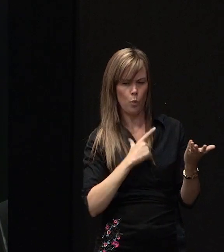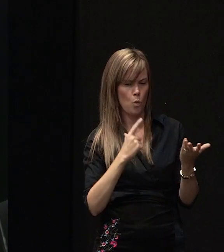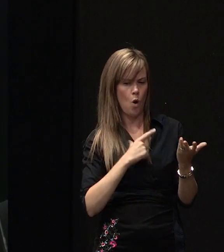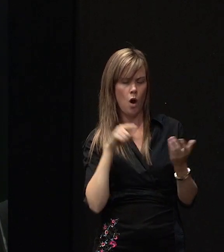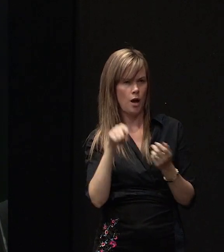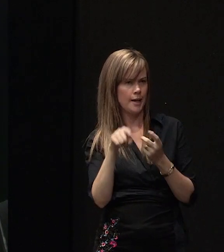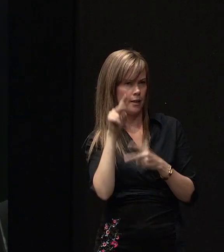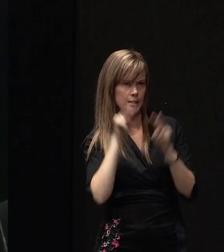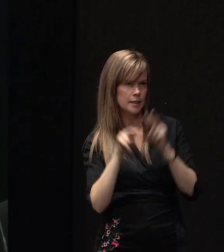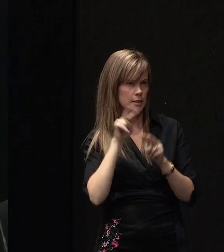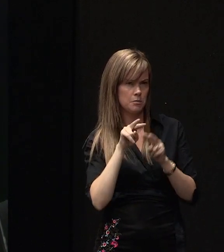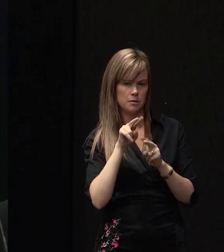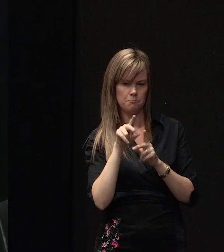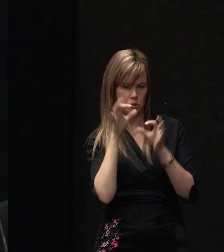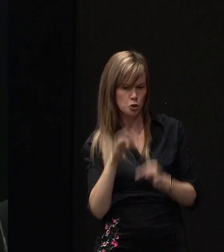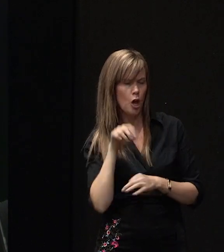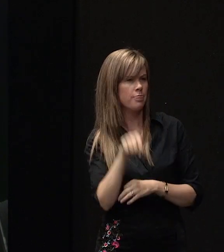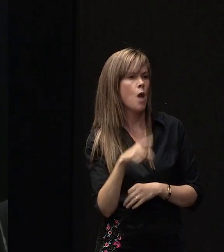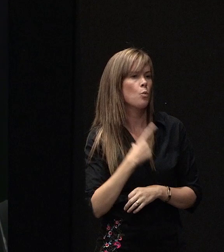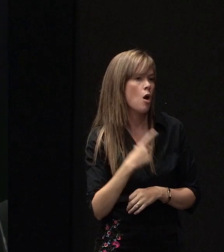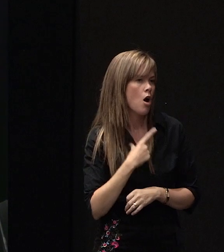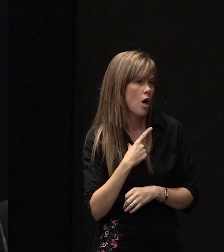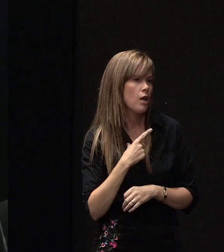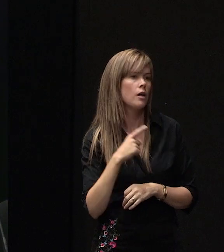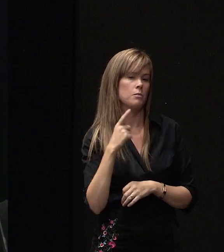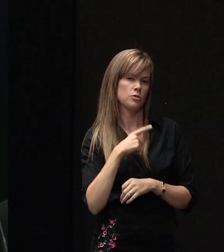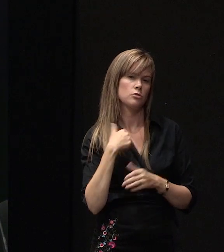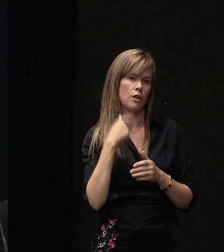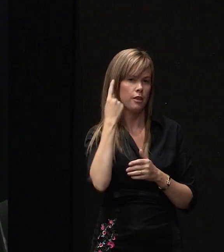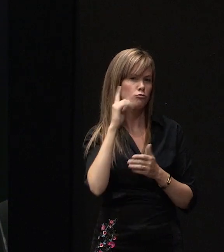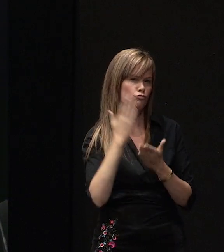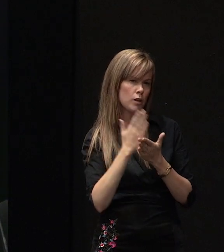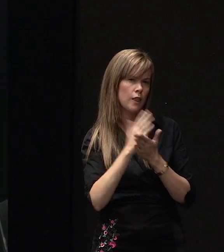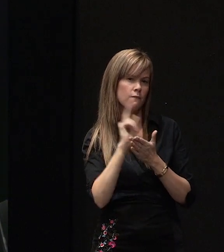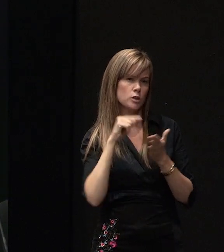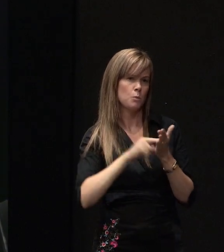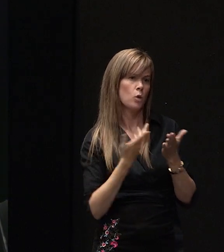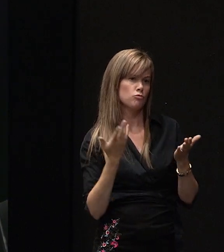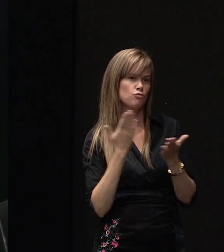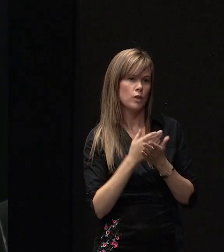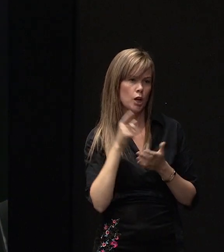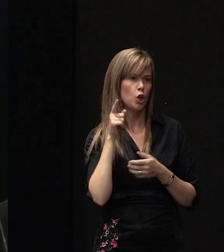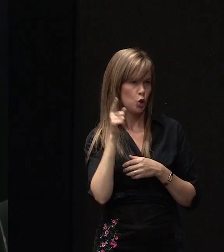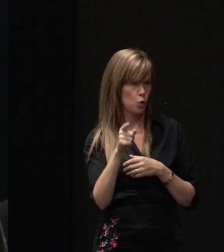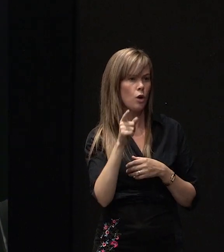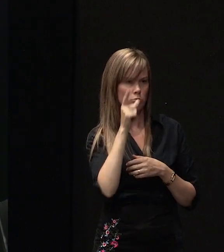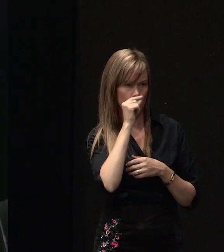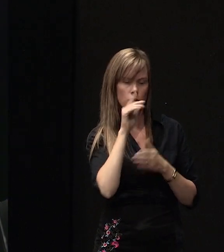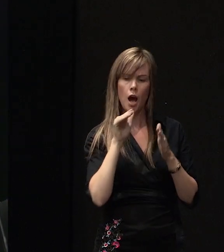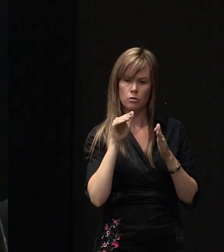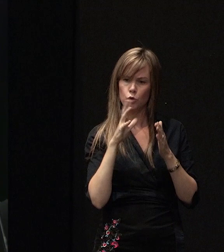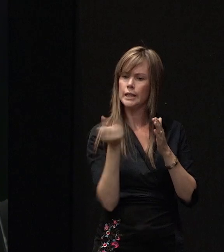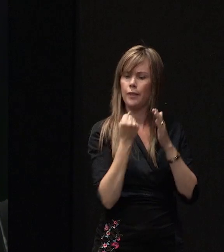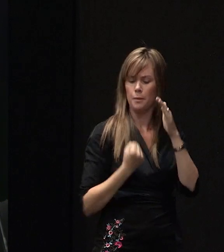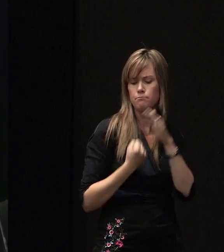been done the way that it has. Because I think the first point is, you you are entitled to maximise the amount under your insurance